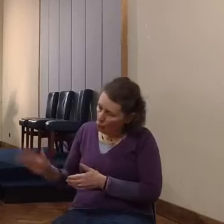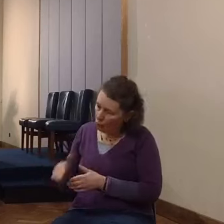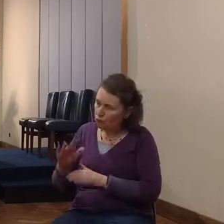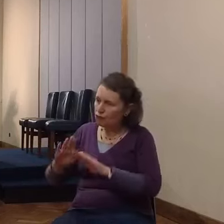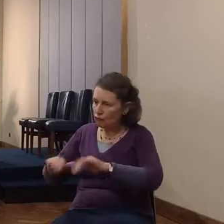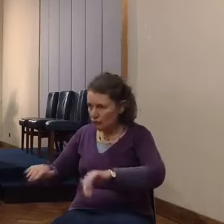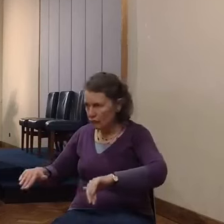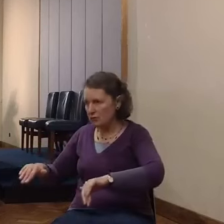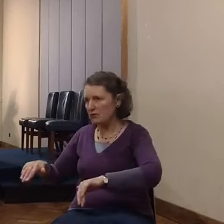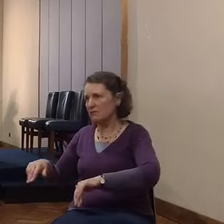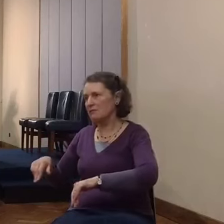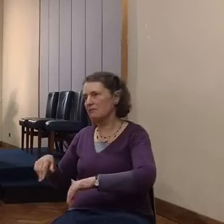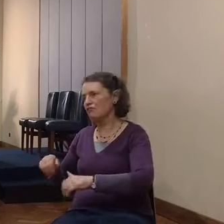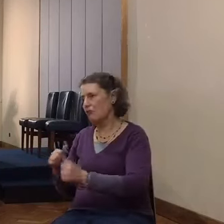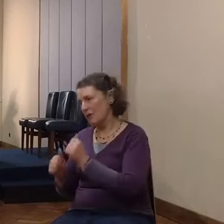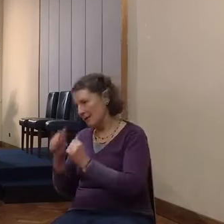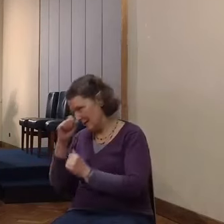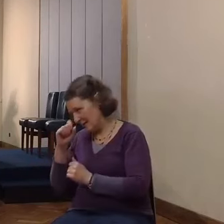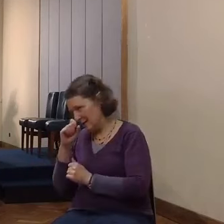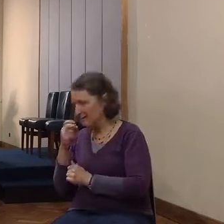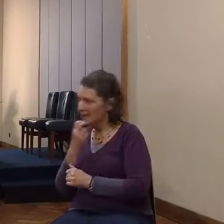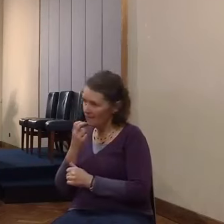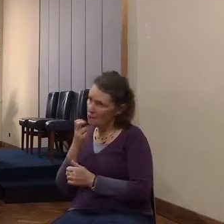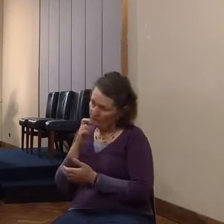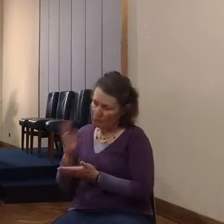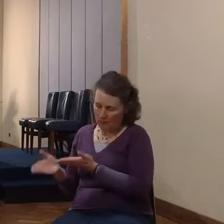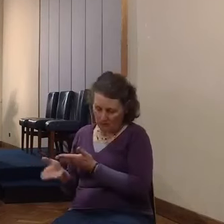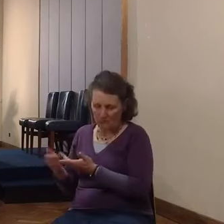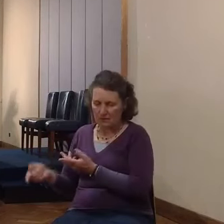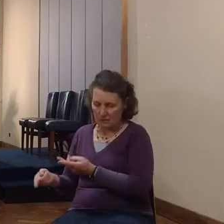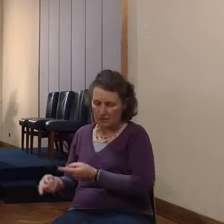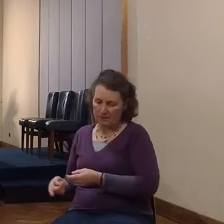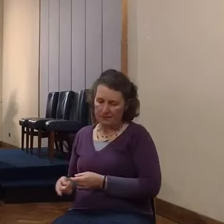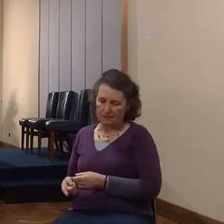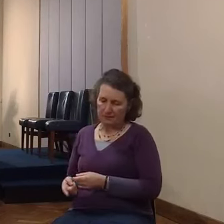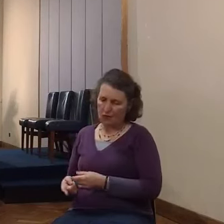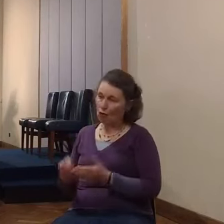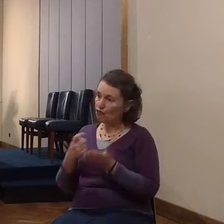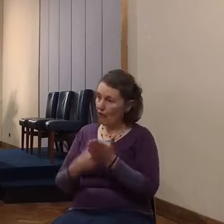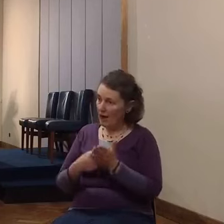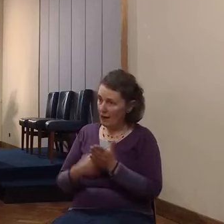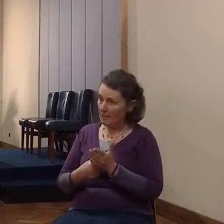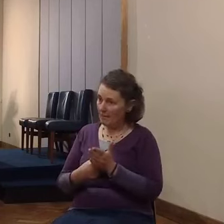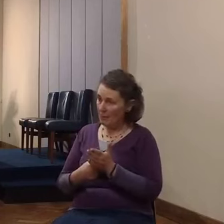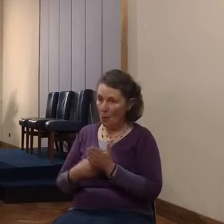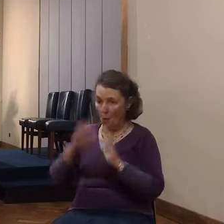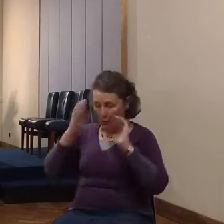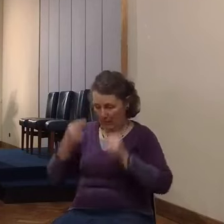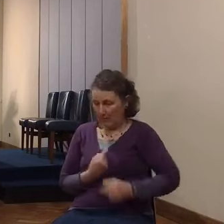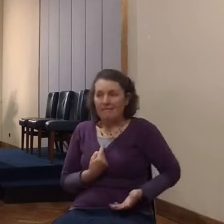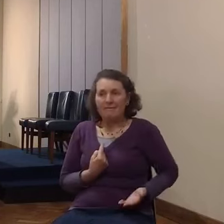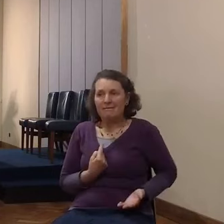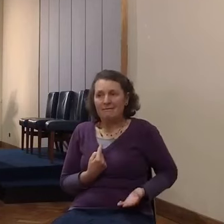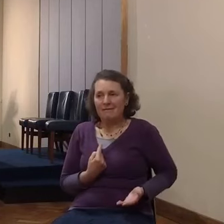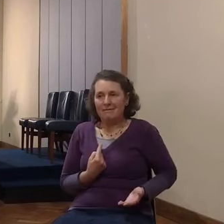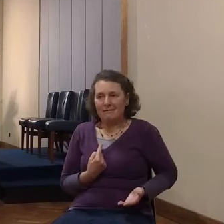So, Rahab's chief concern, she's not mentioned herself, but she's obviously included,